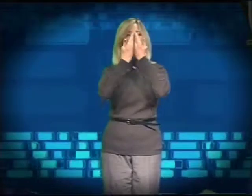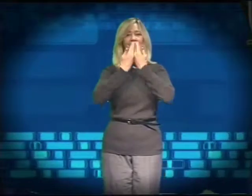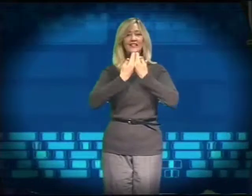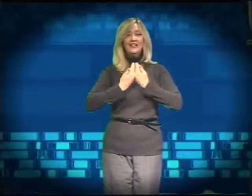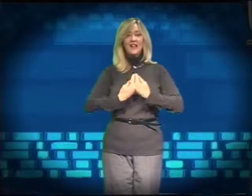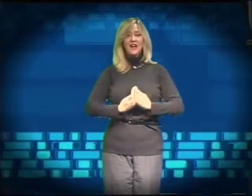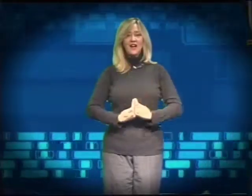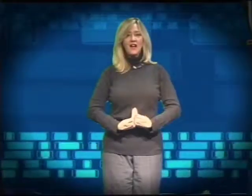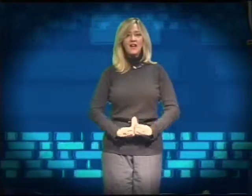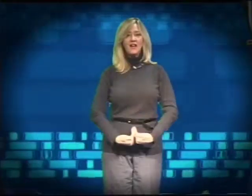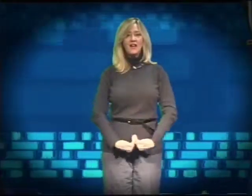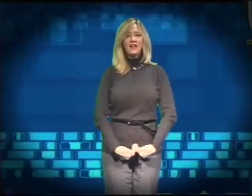Midline.